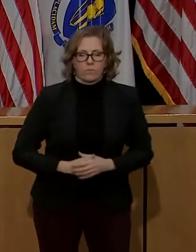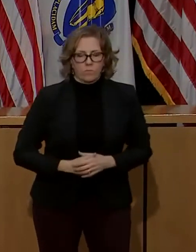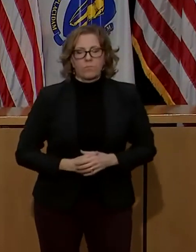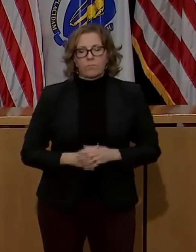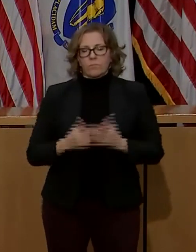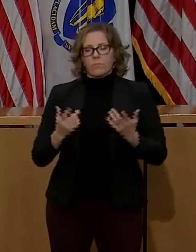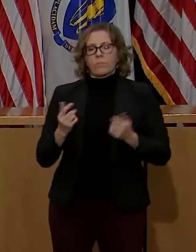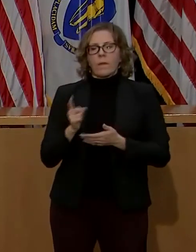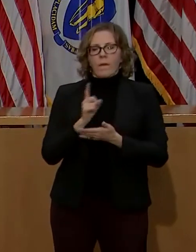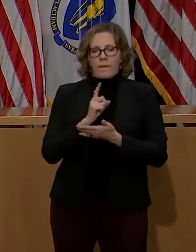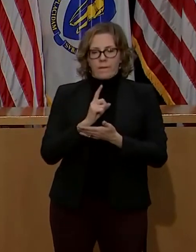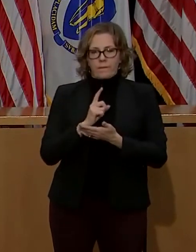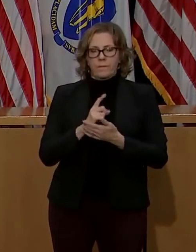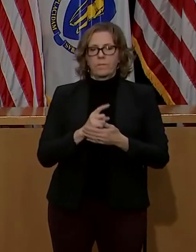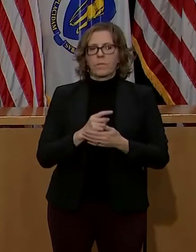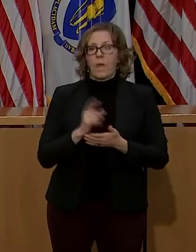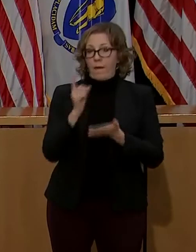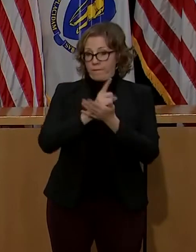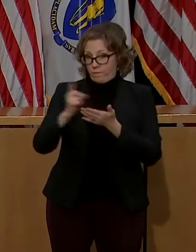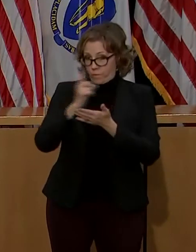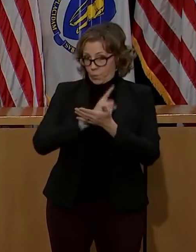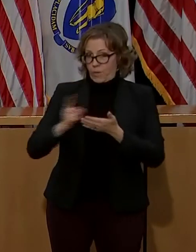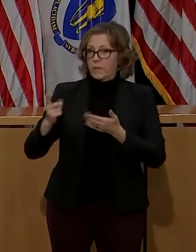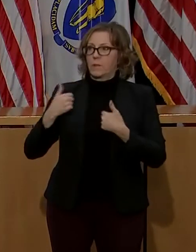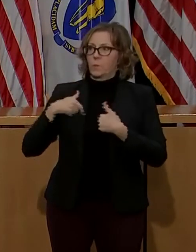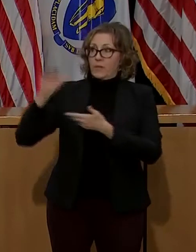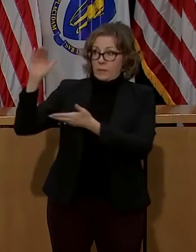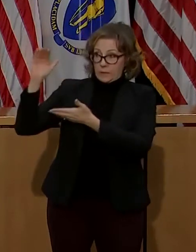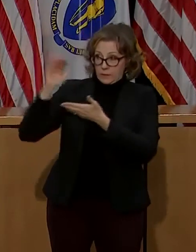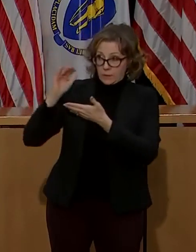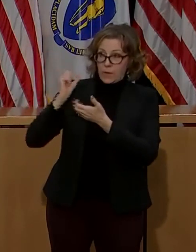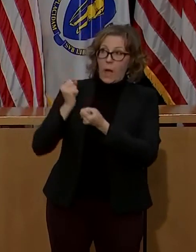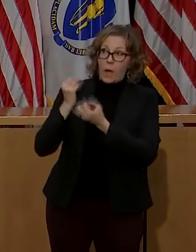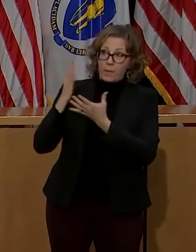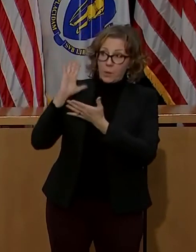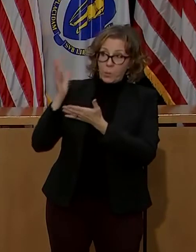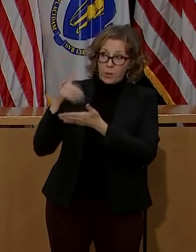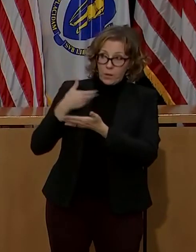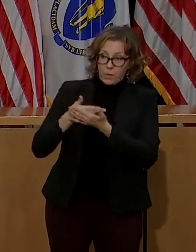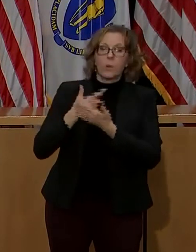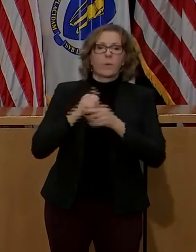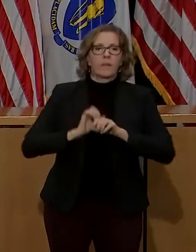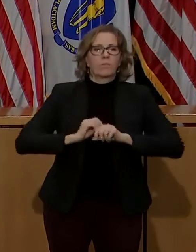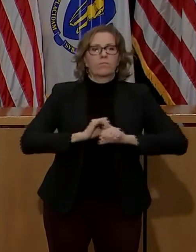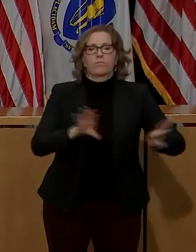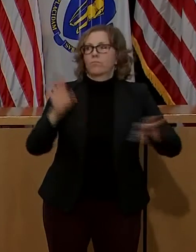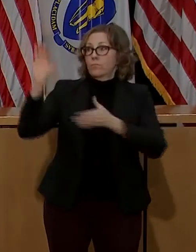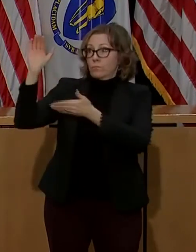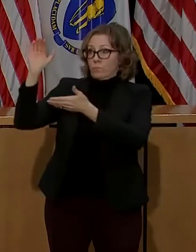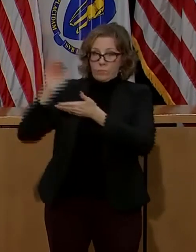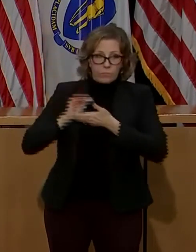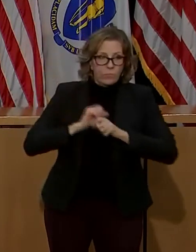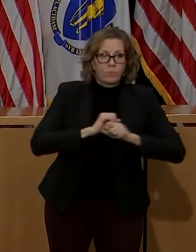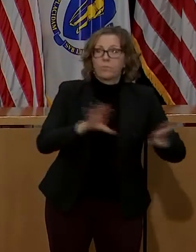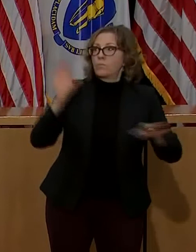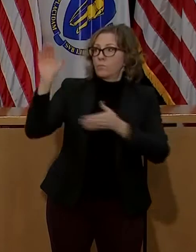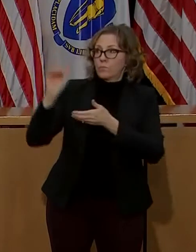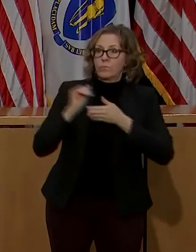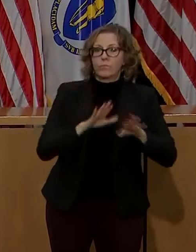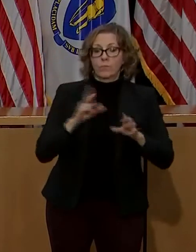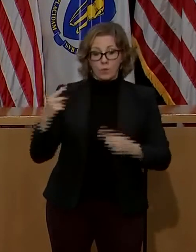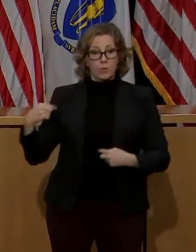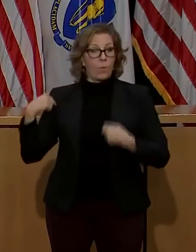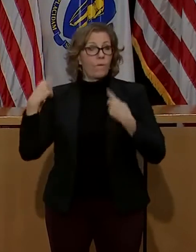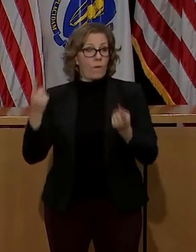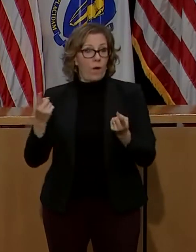the department pushes our weekly allocation out to the provider community. To date, our distribution has largely gone to